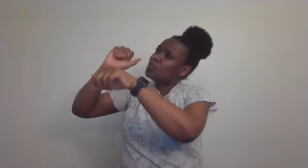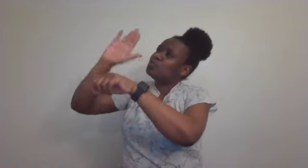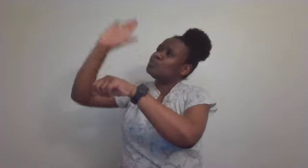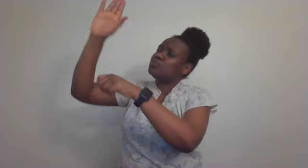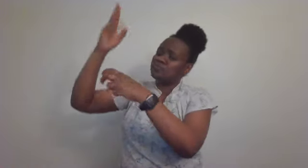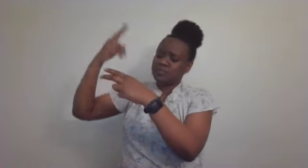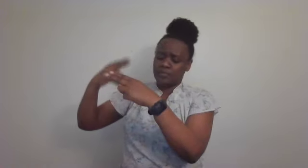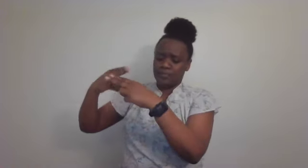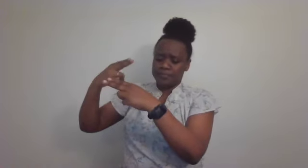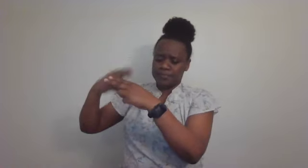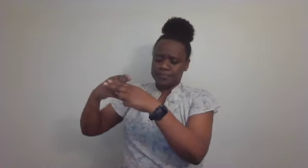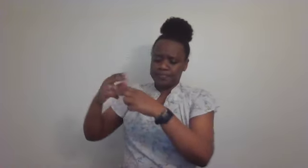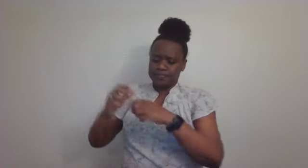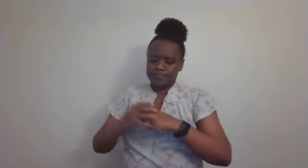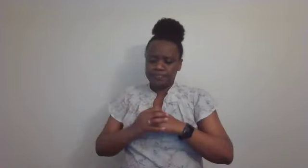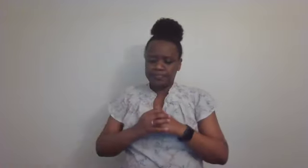will call upon your name